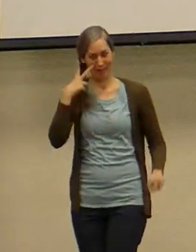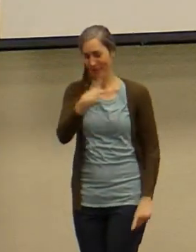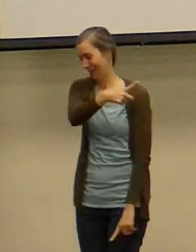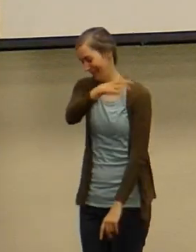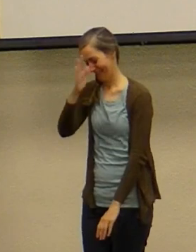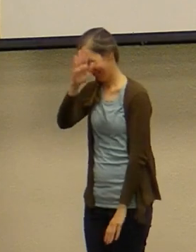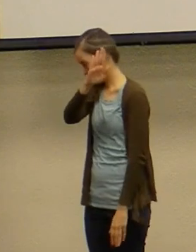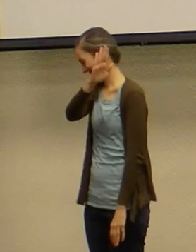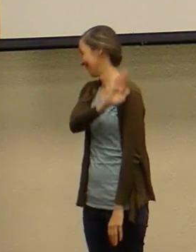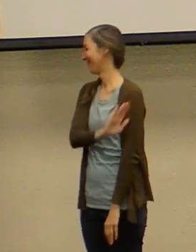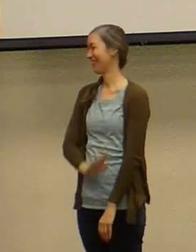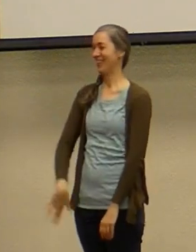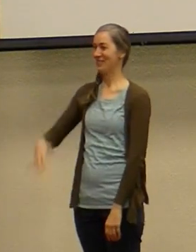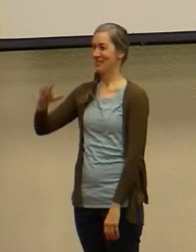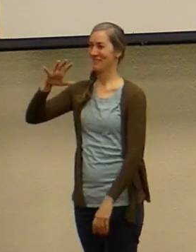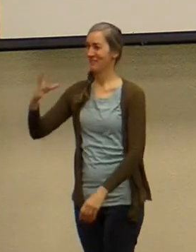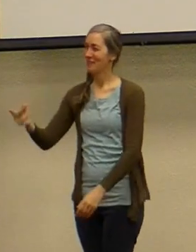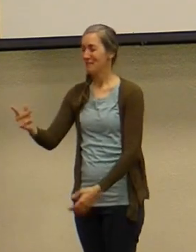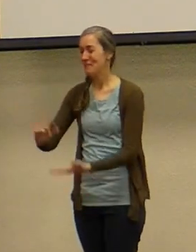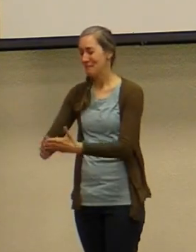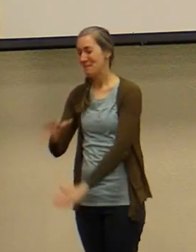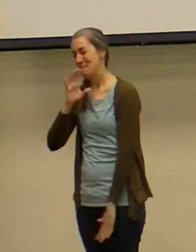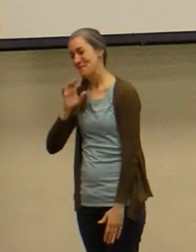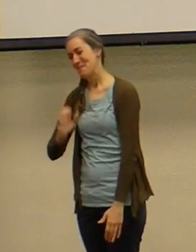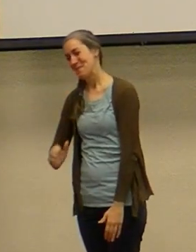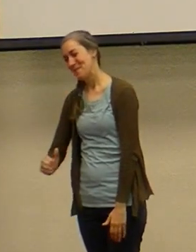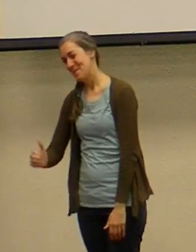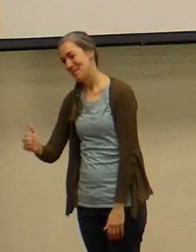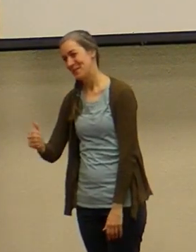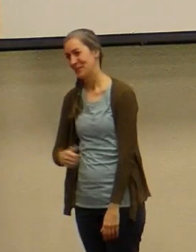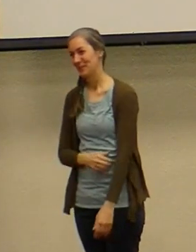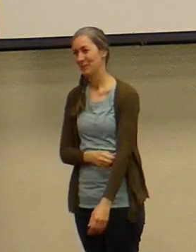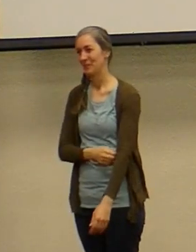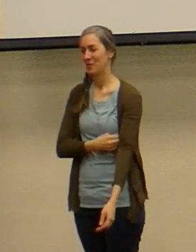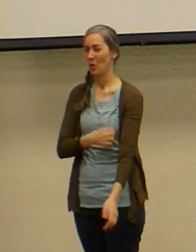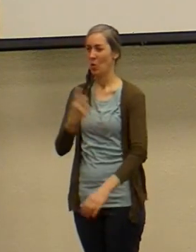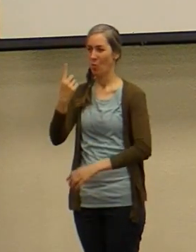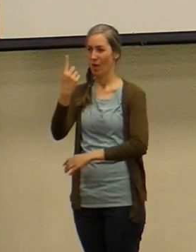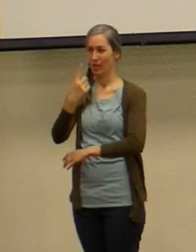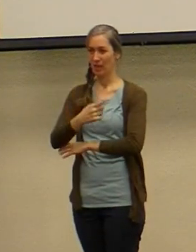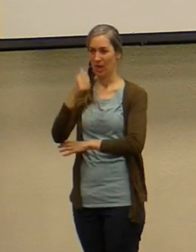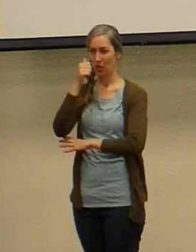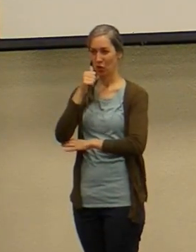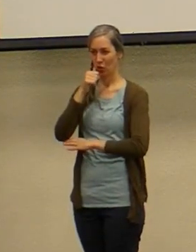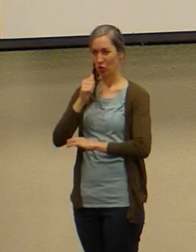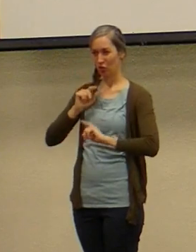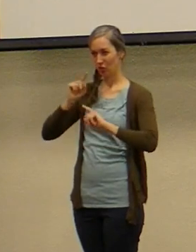the dog is getting older and one day she walks into the living room and the dog is not moving